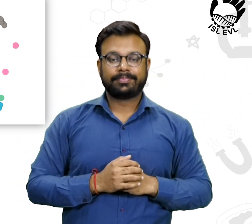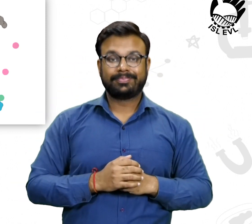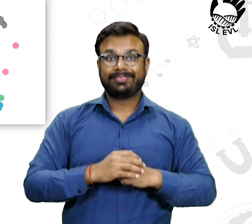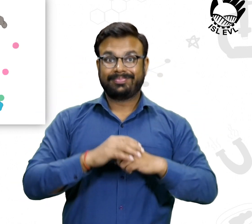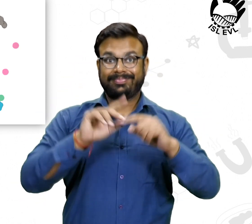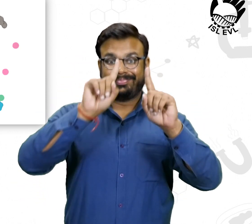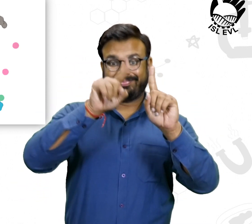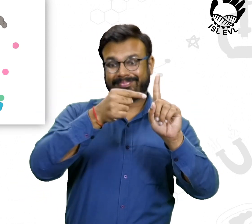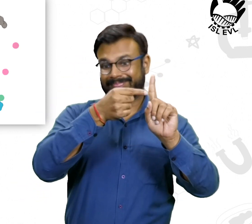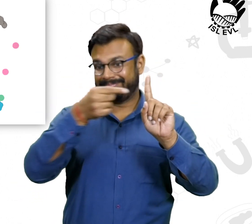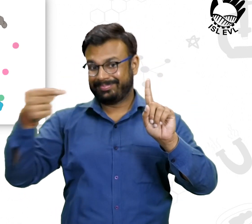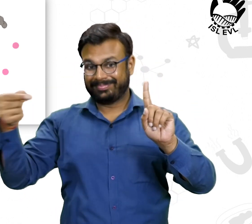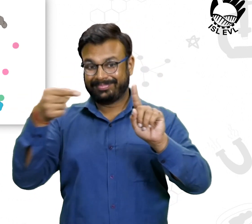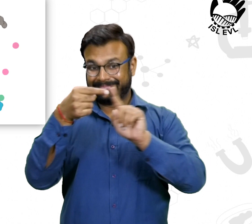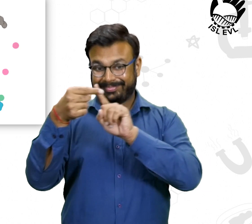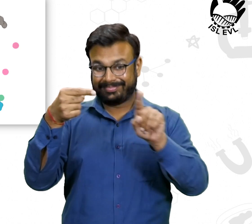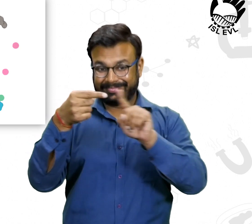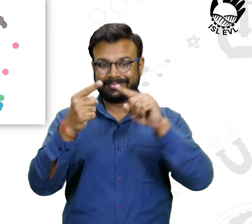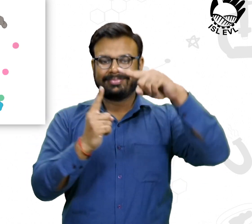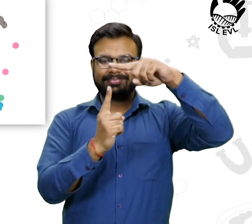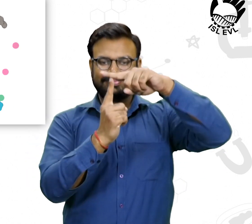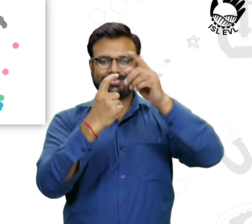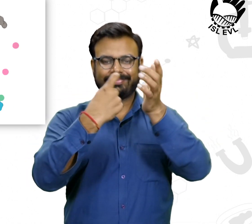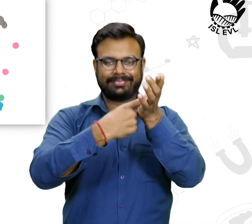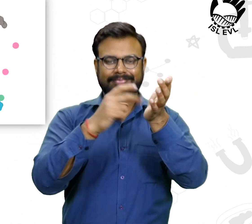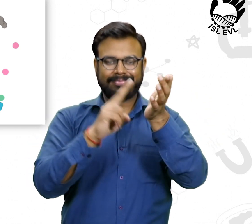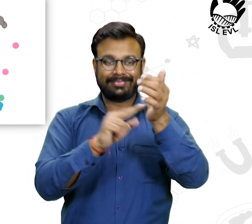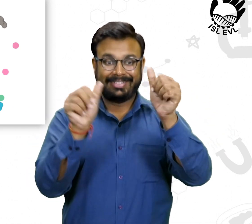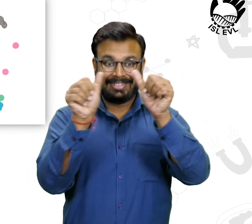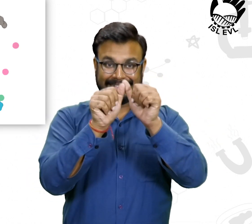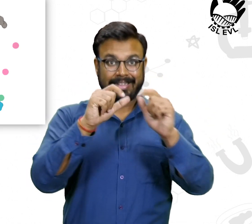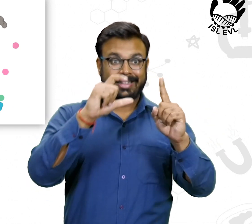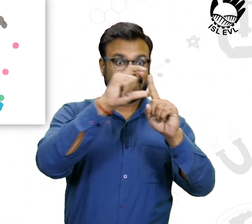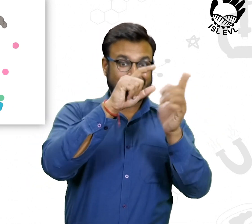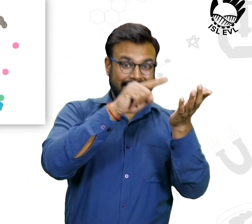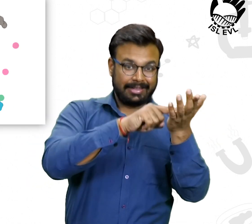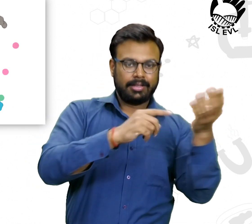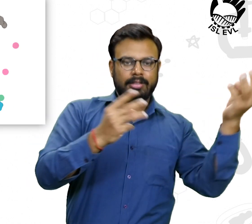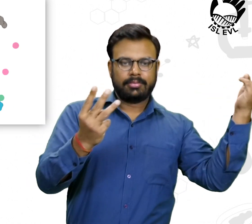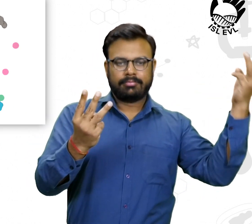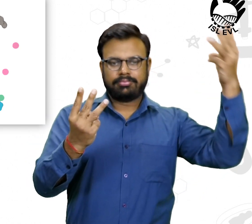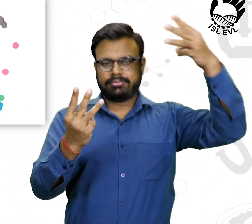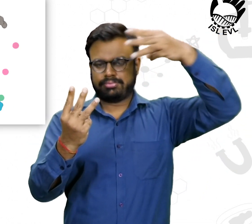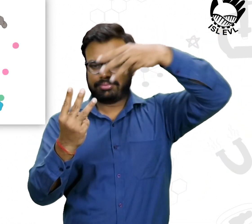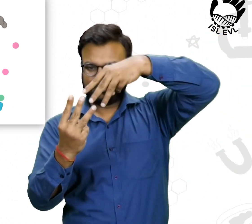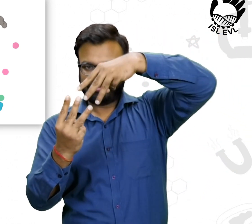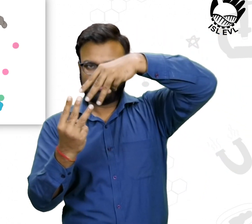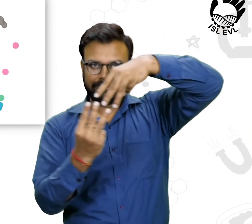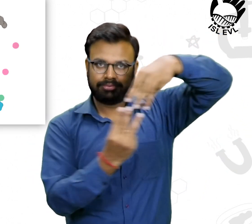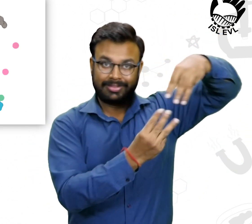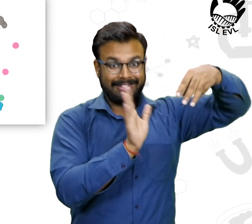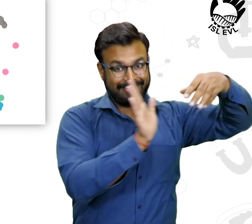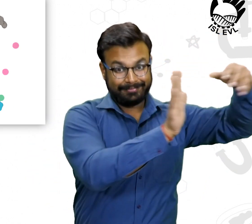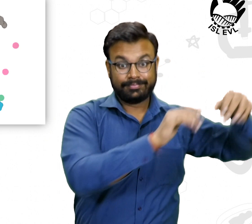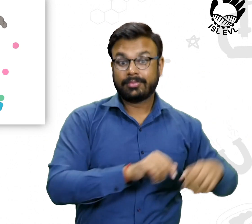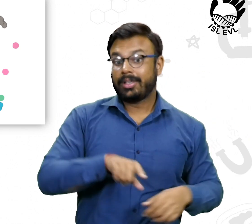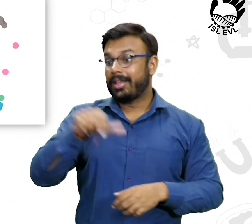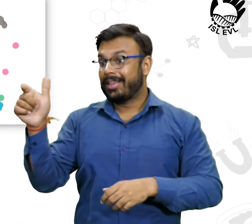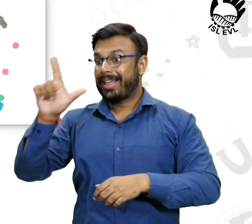The D amino acid-bound tRNA has a structure different